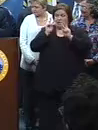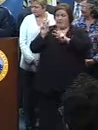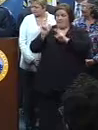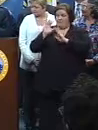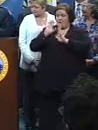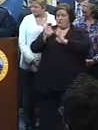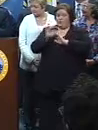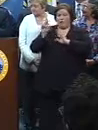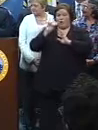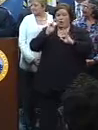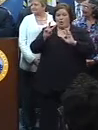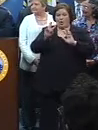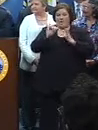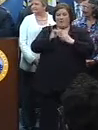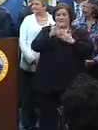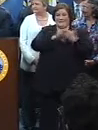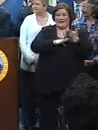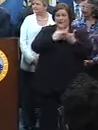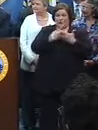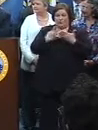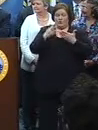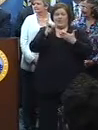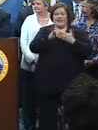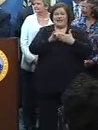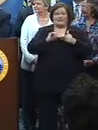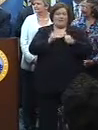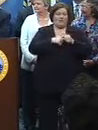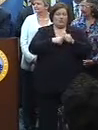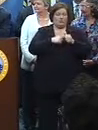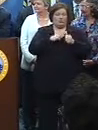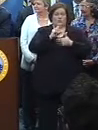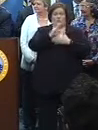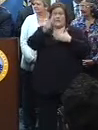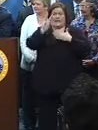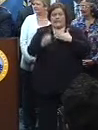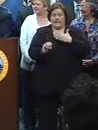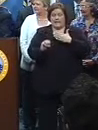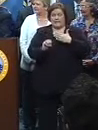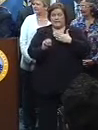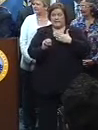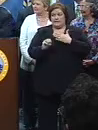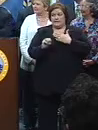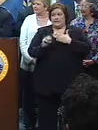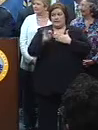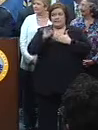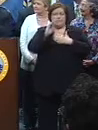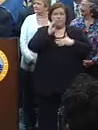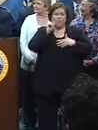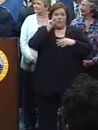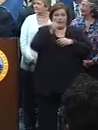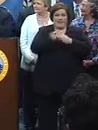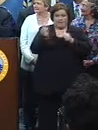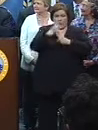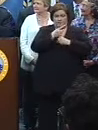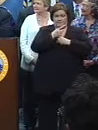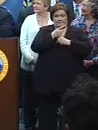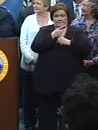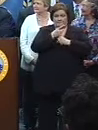I want you to look at this schedule. This is the first weekend of Mardi Gras next year.